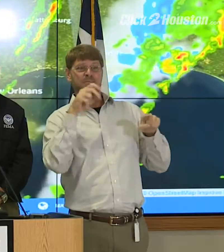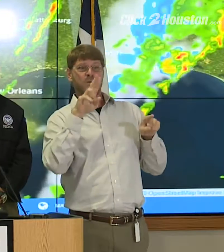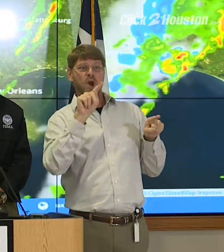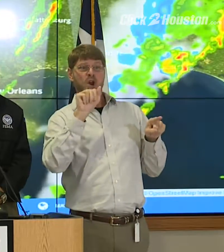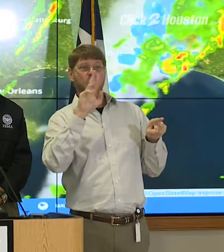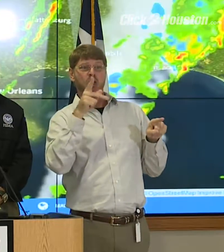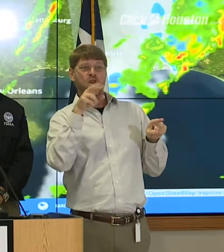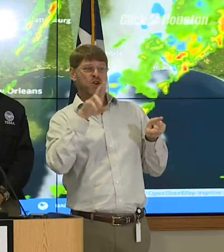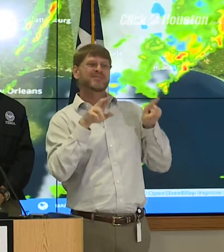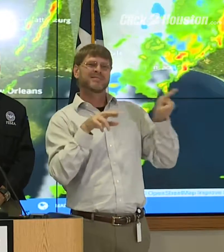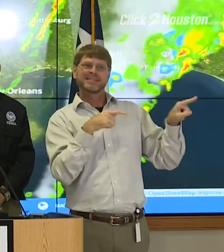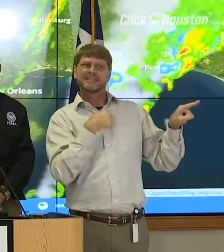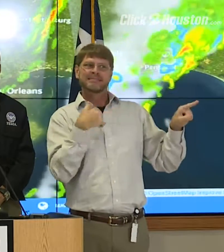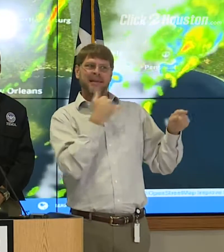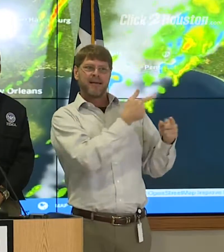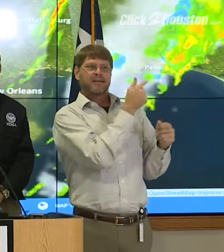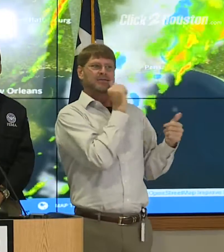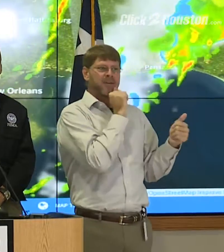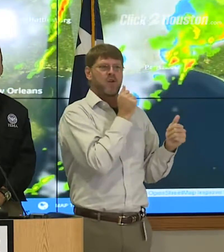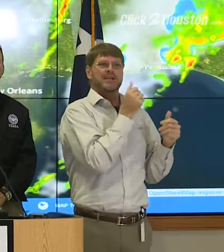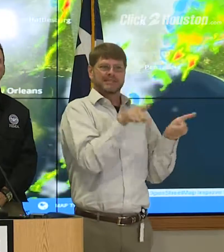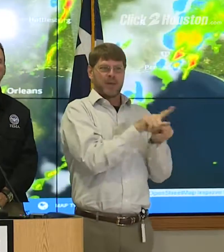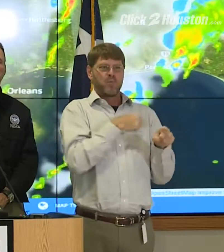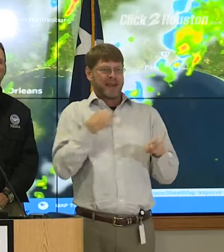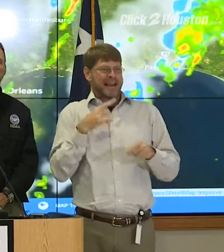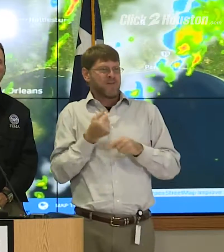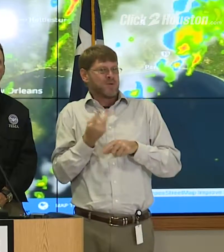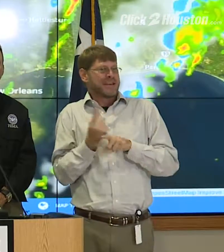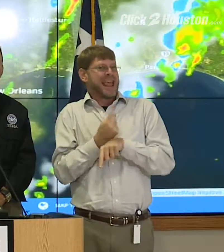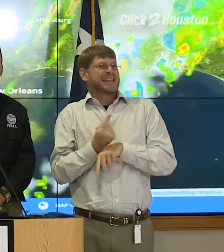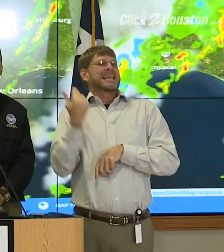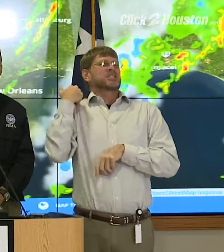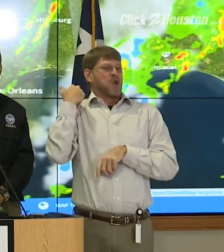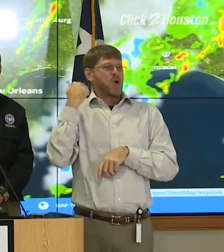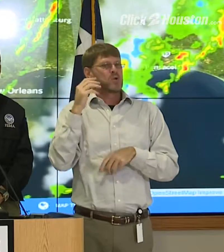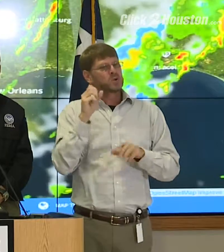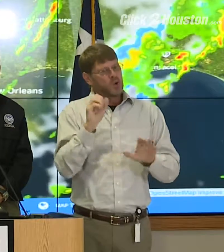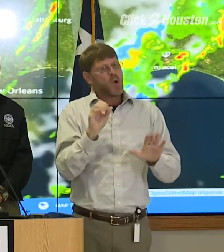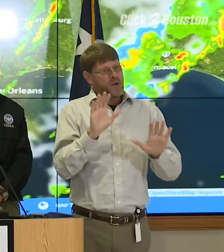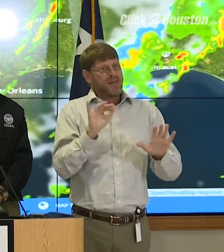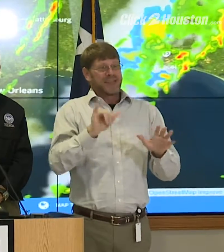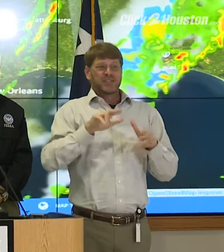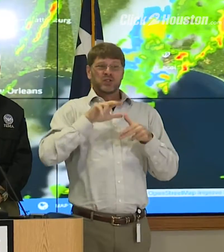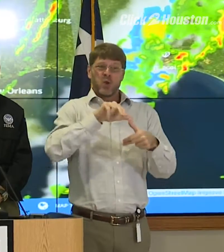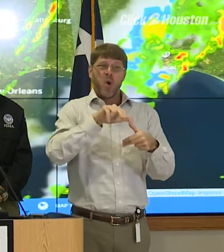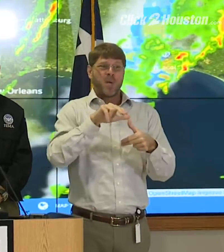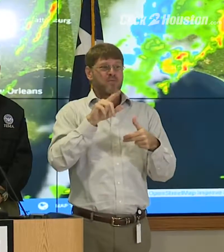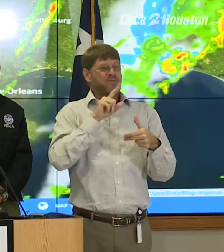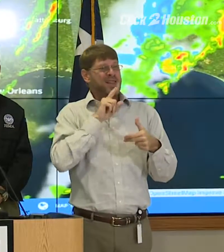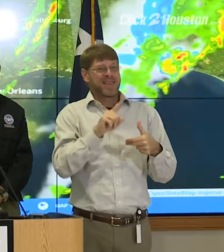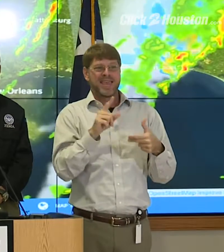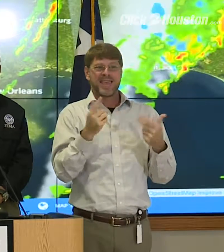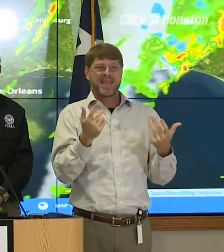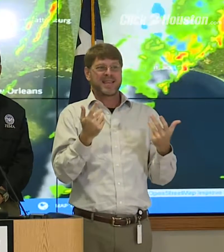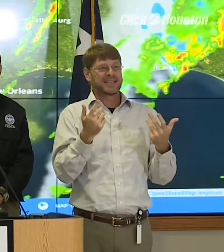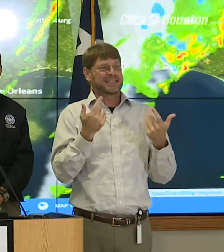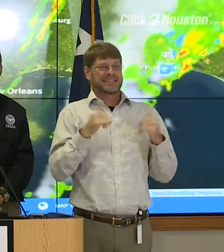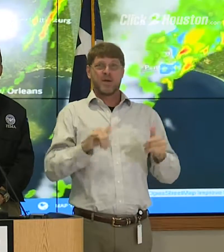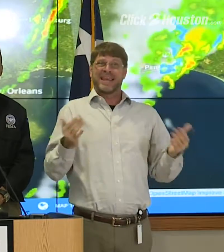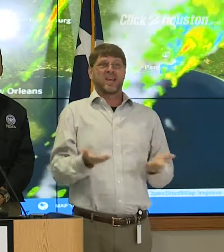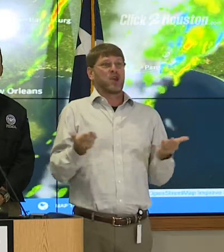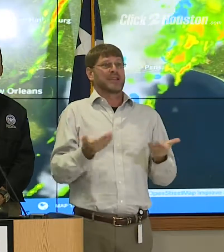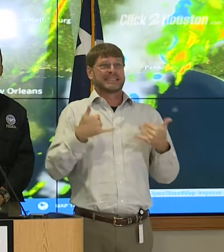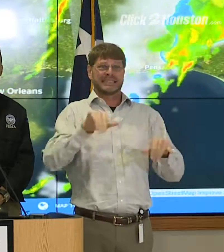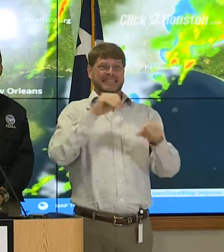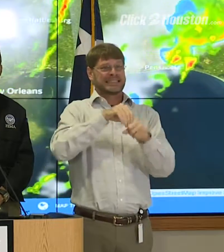still going through what we went through just a couple of days ago. So this storm is still on us and